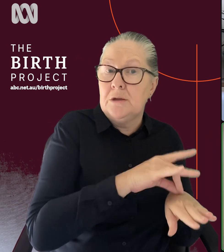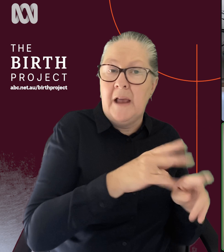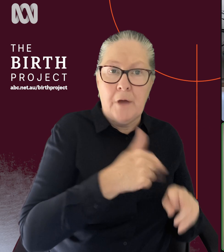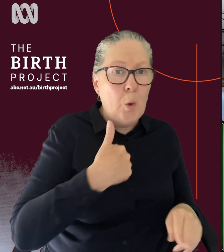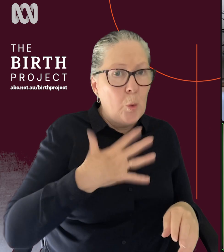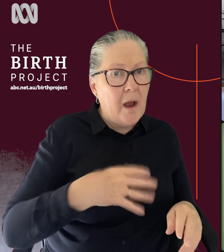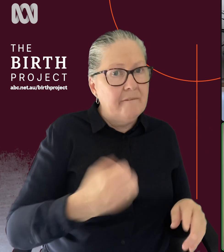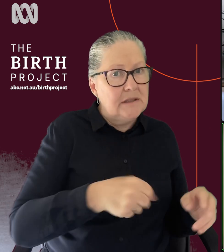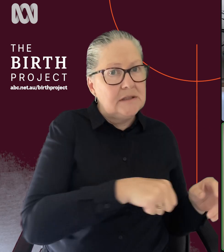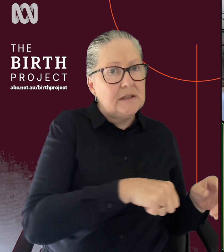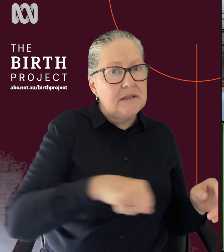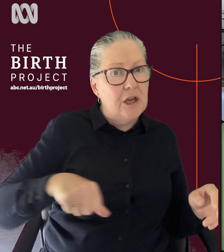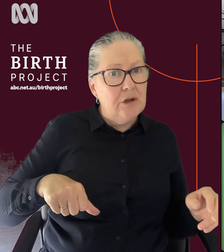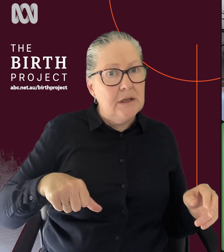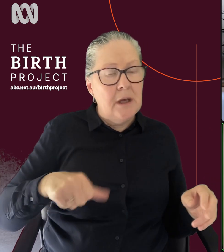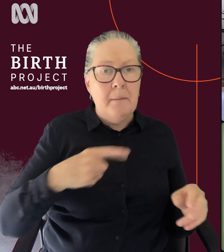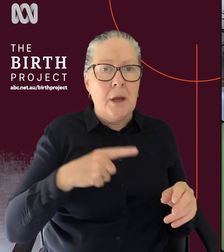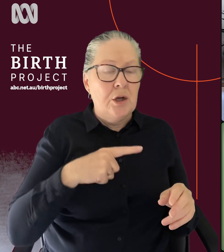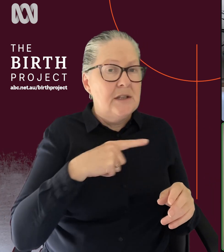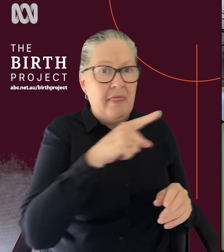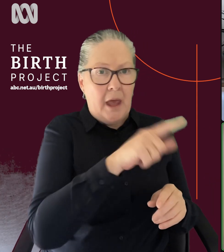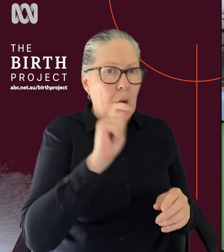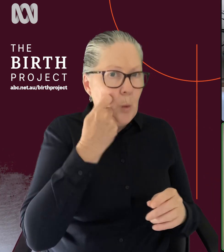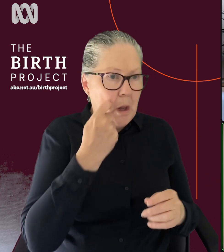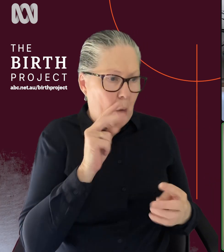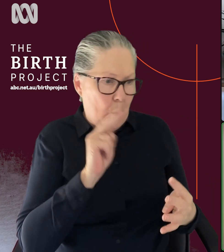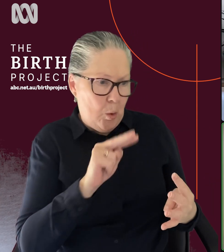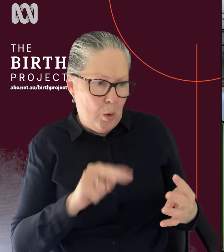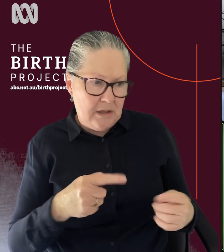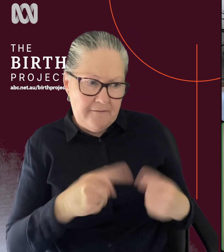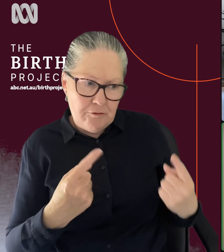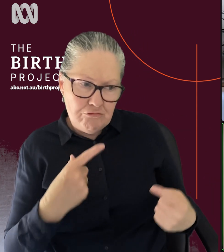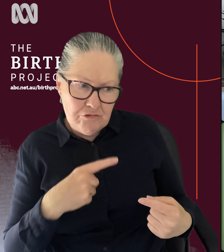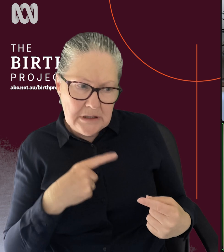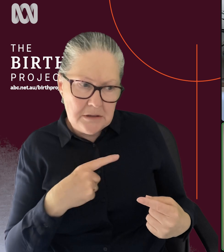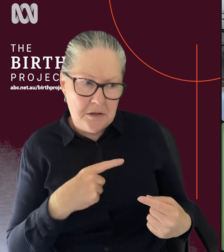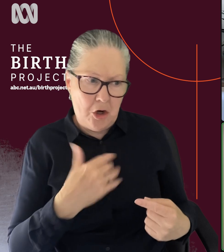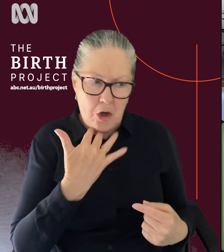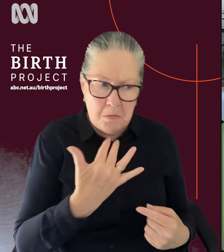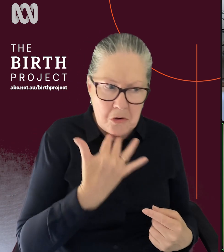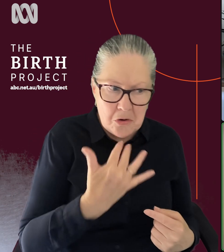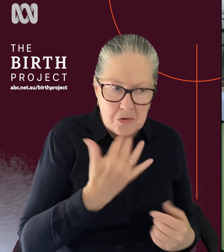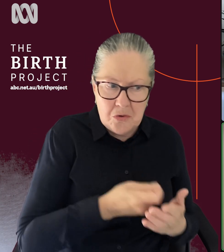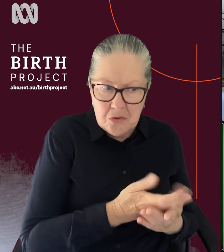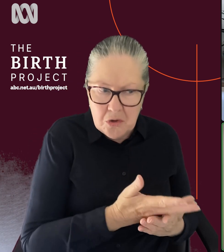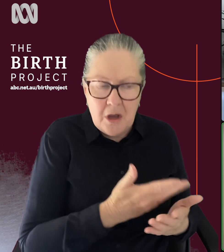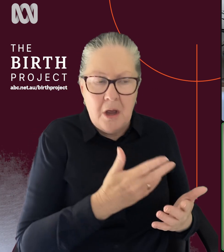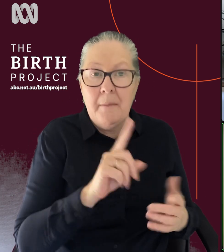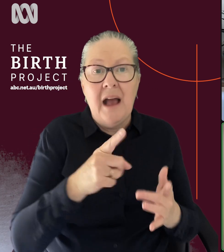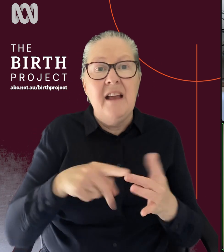um, because they'll be looking at a number of other reasons, including cost and whether you're a candidate and things. Whereas if you're in, um, the